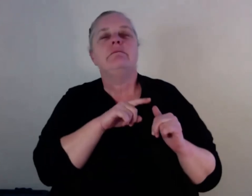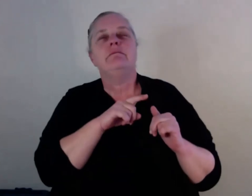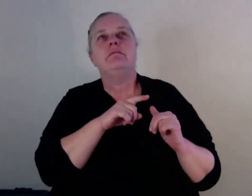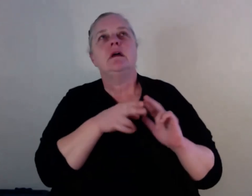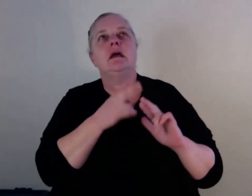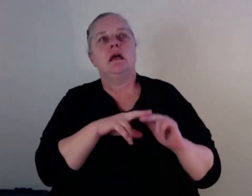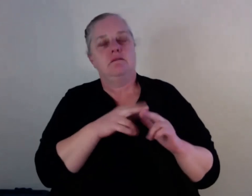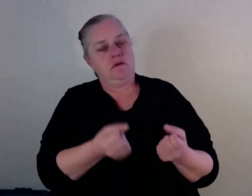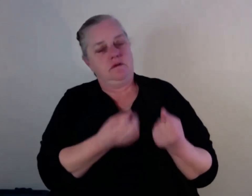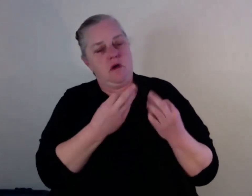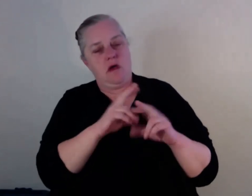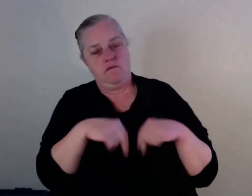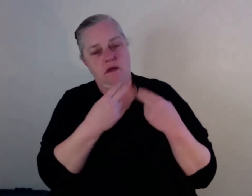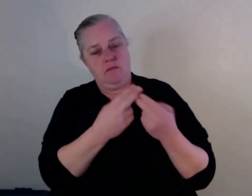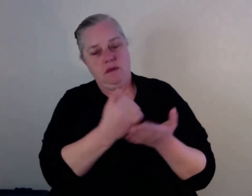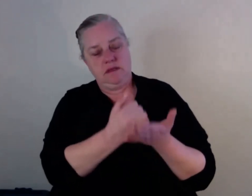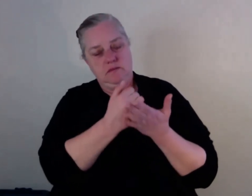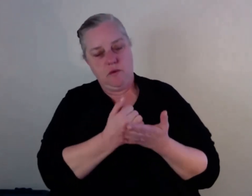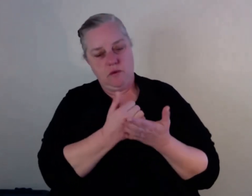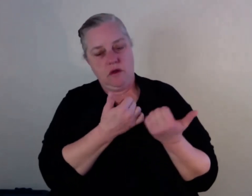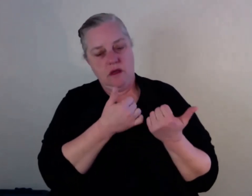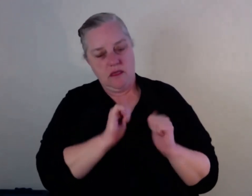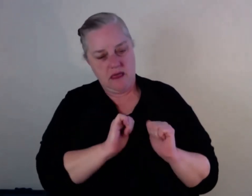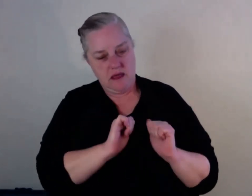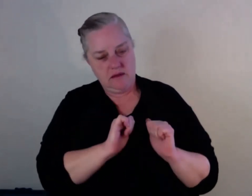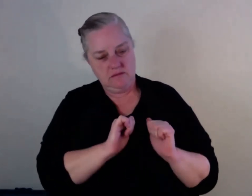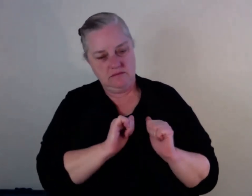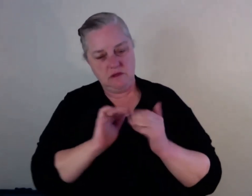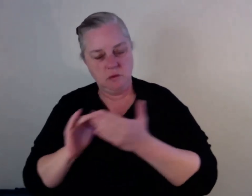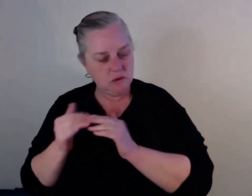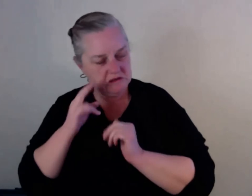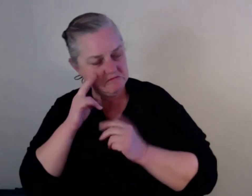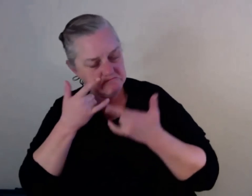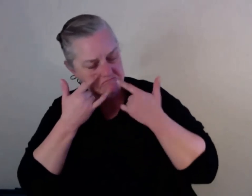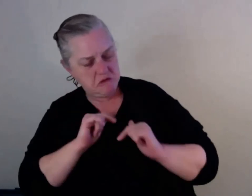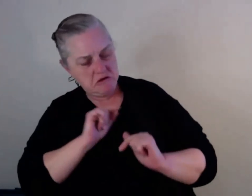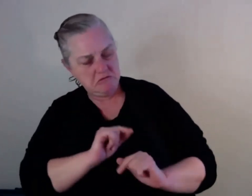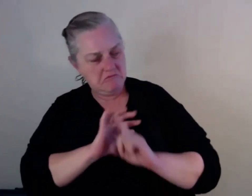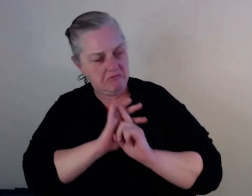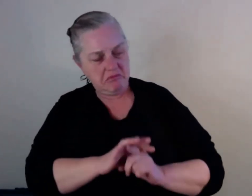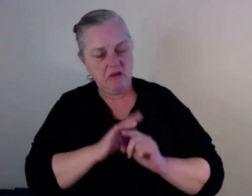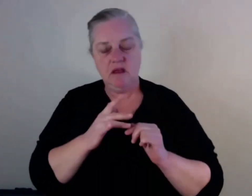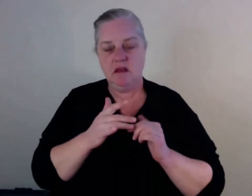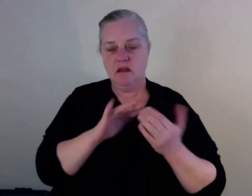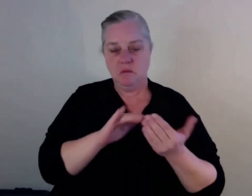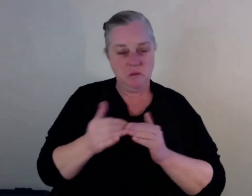change. So it left the system. What's the system going to do? The system is going to send you to jail easy way system is not going to care about you.